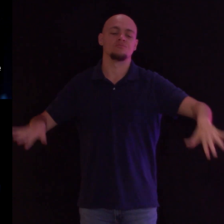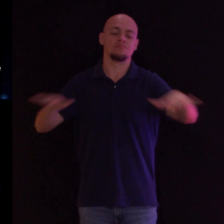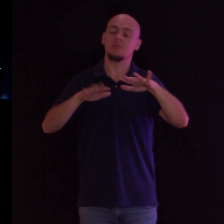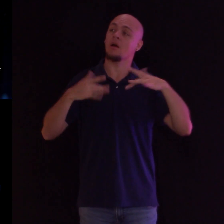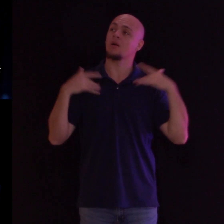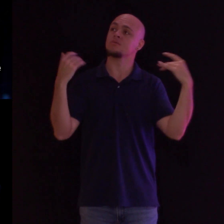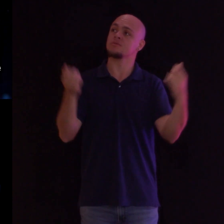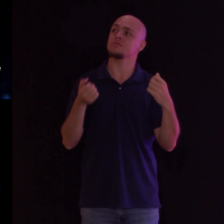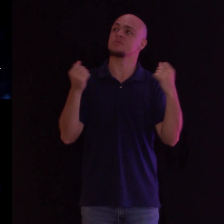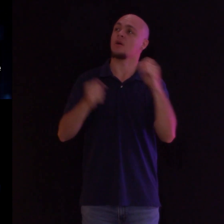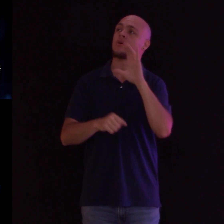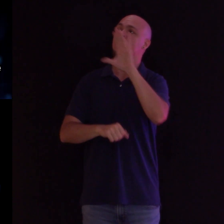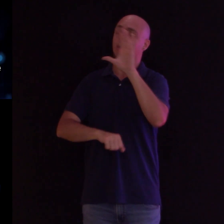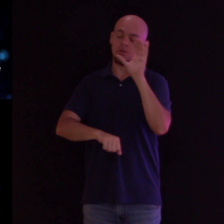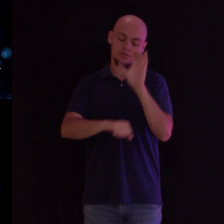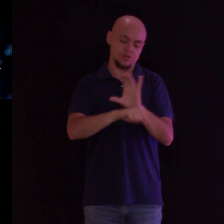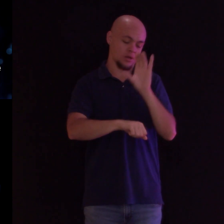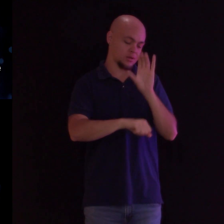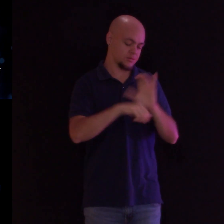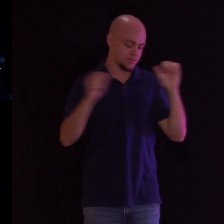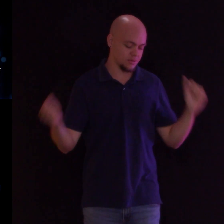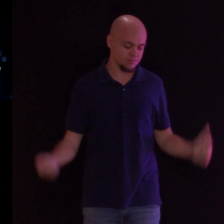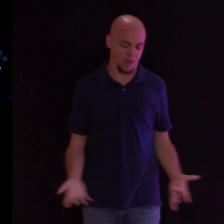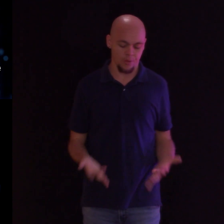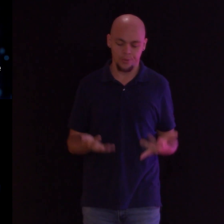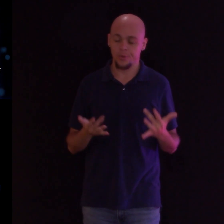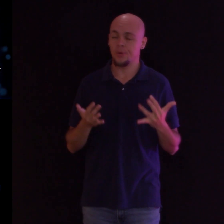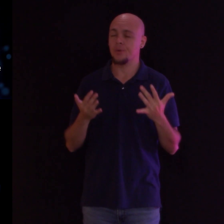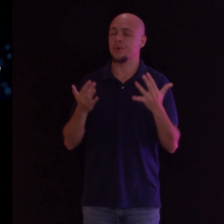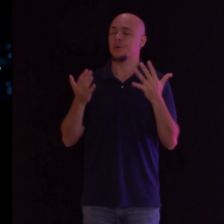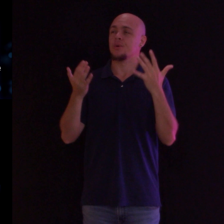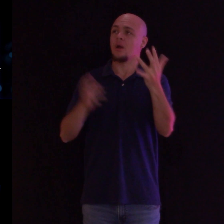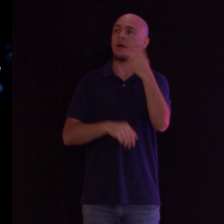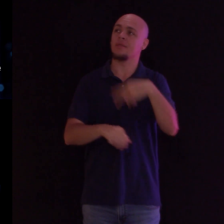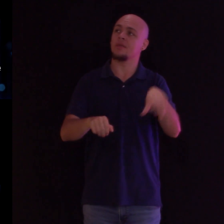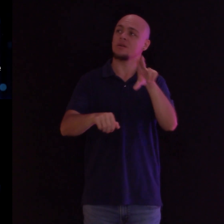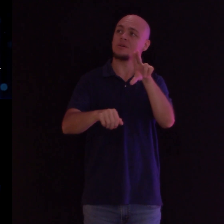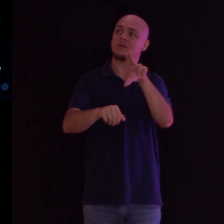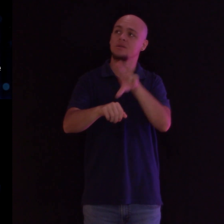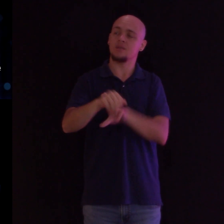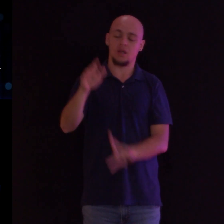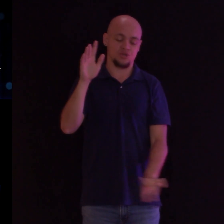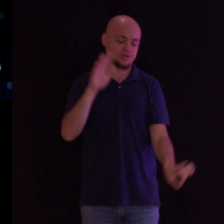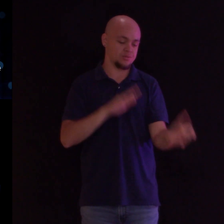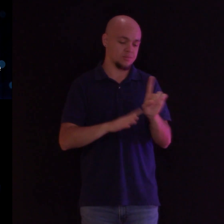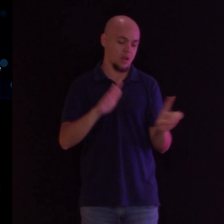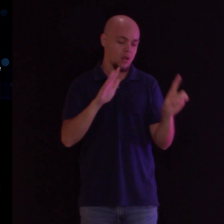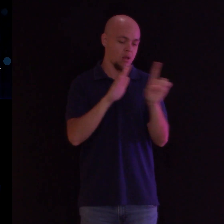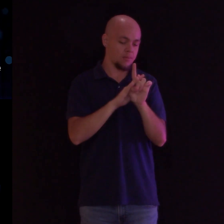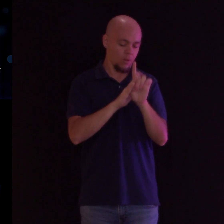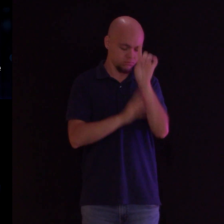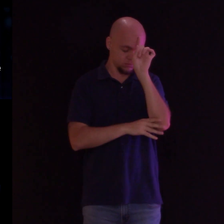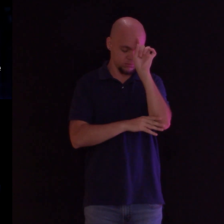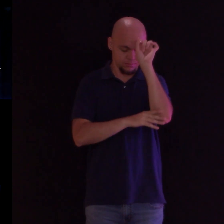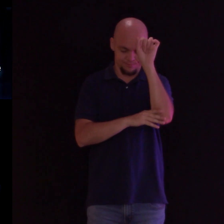church on fire When this nation bow Change the